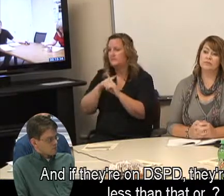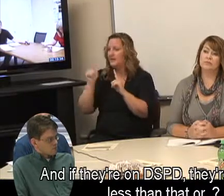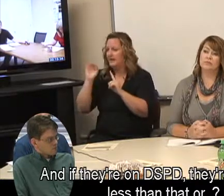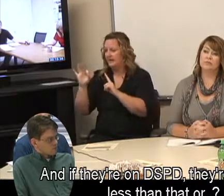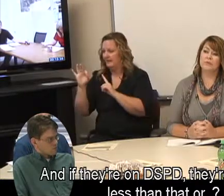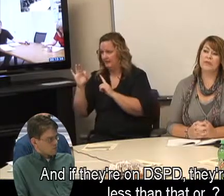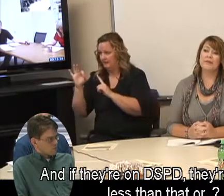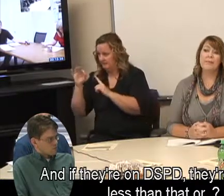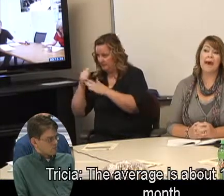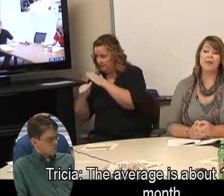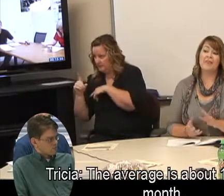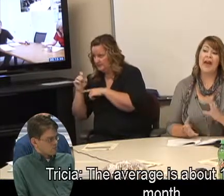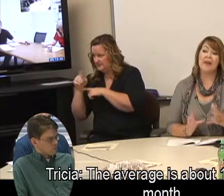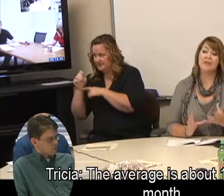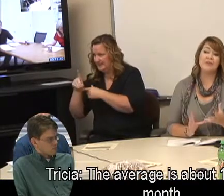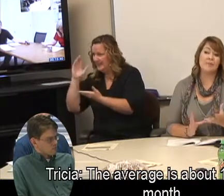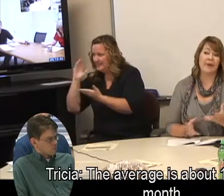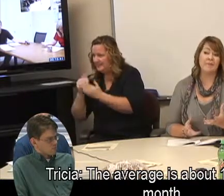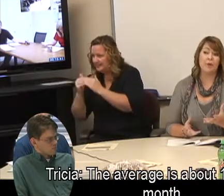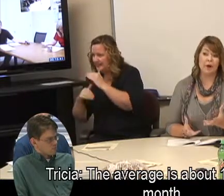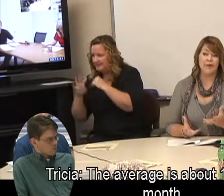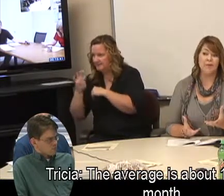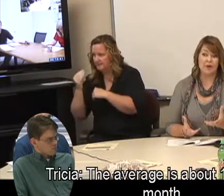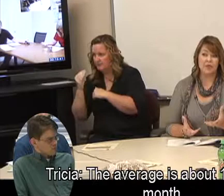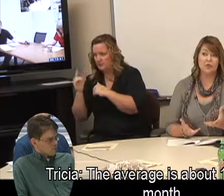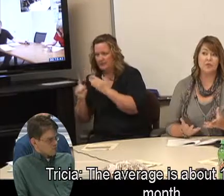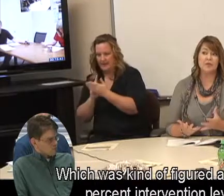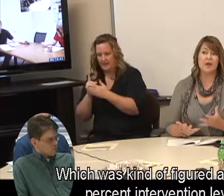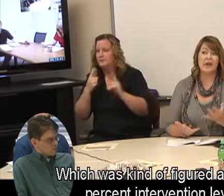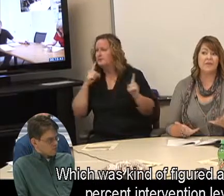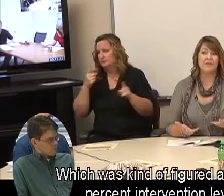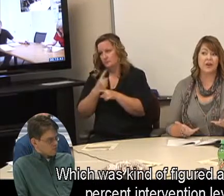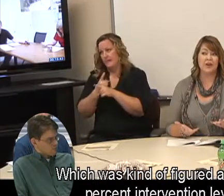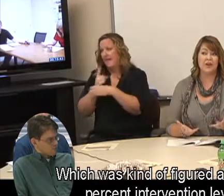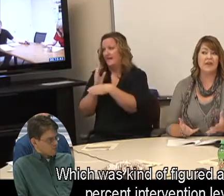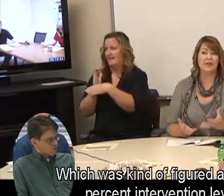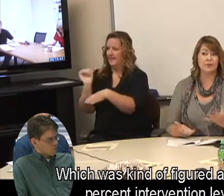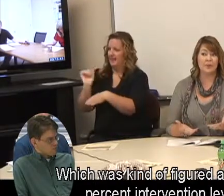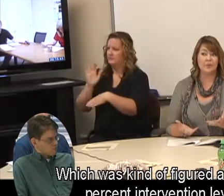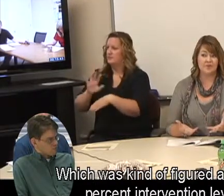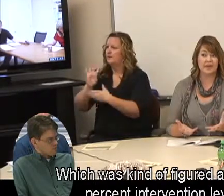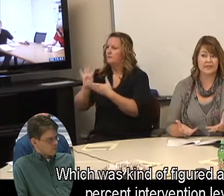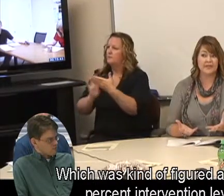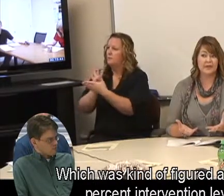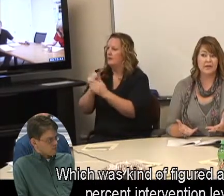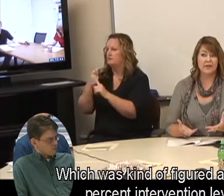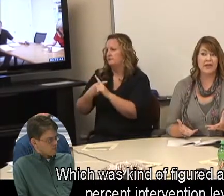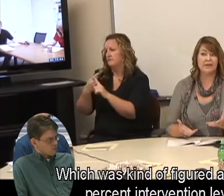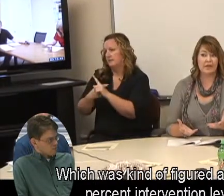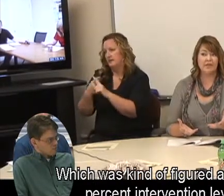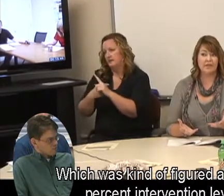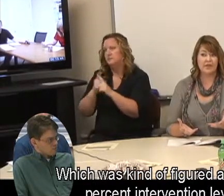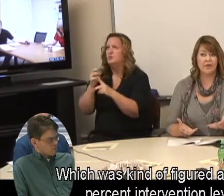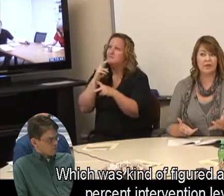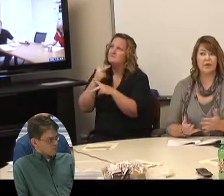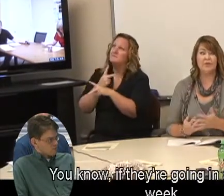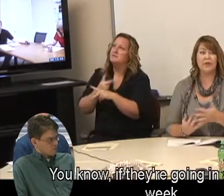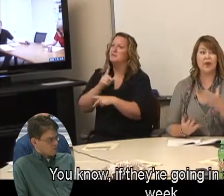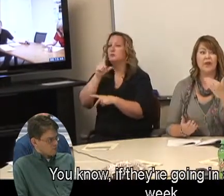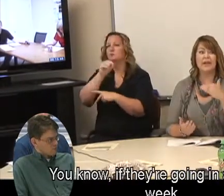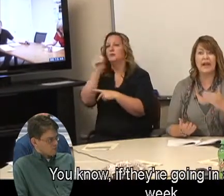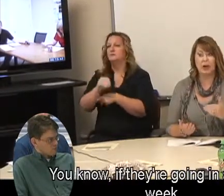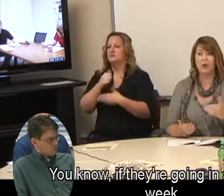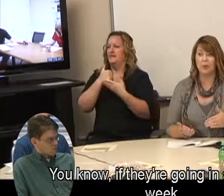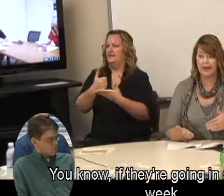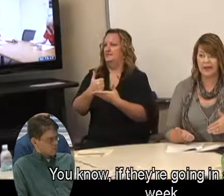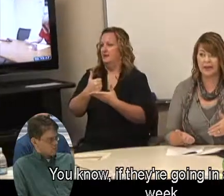less than that. It's about, the average is about four hours a month, which was kind of figured at that 20% intervention level. You know, if